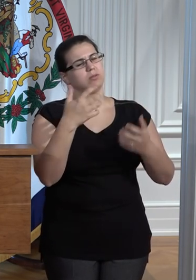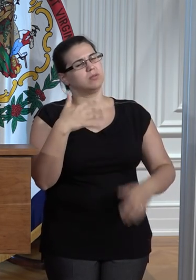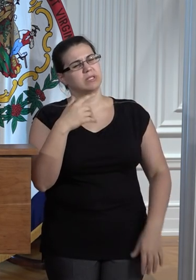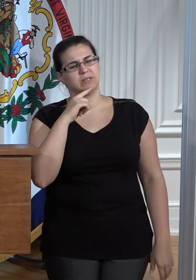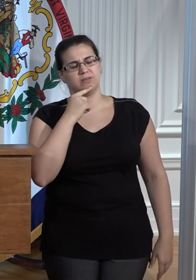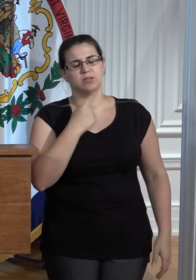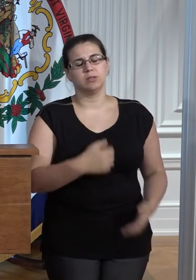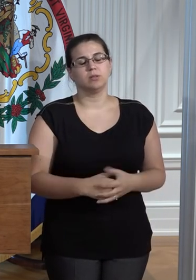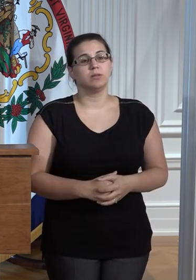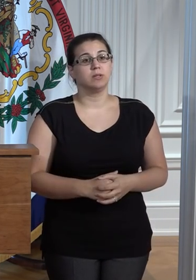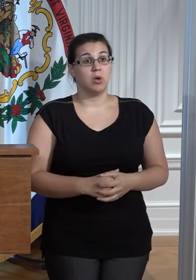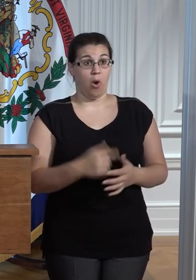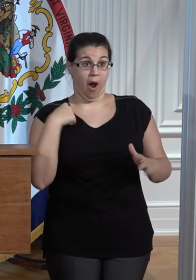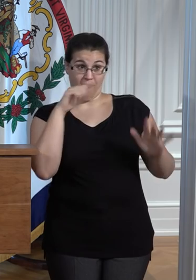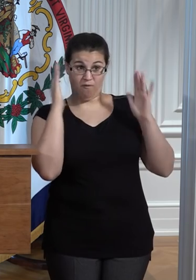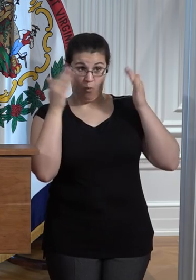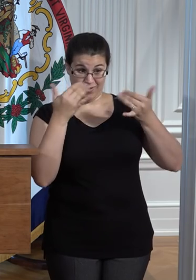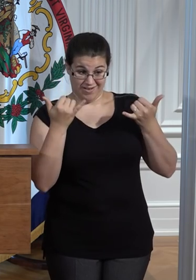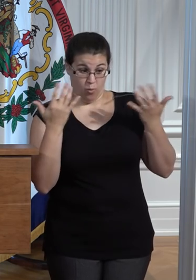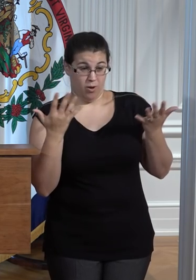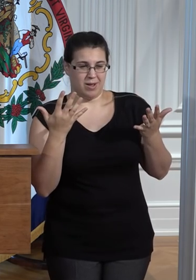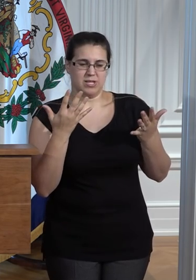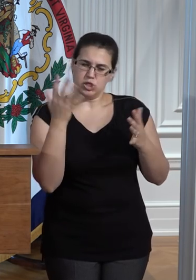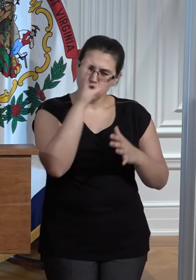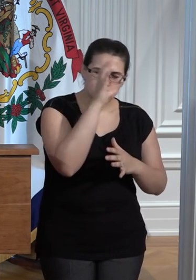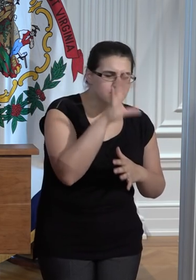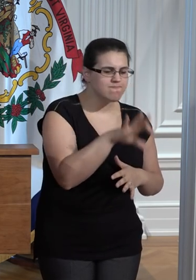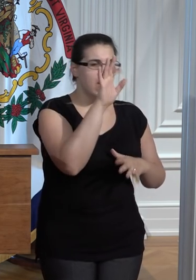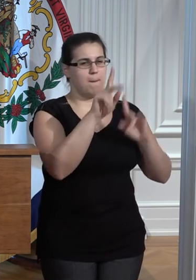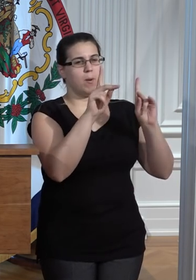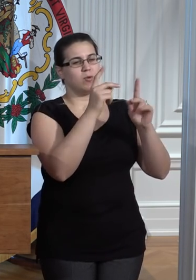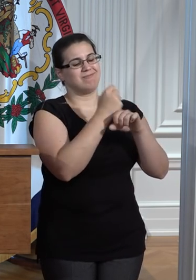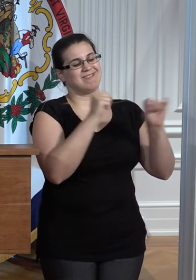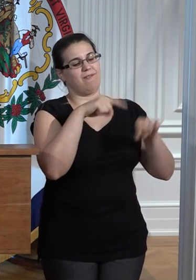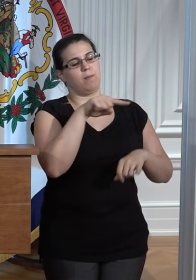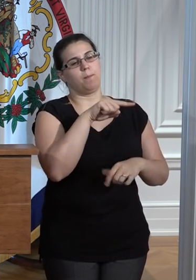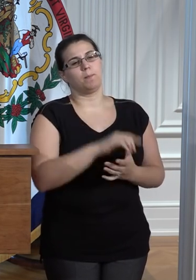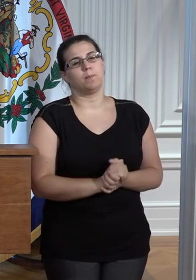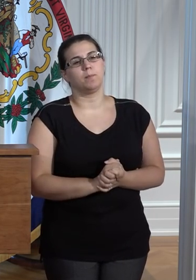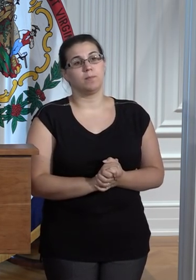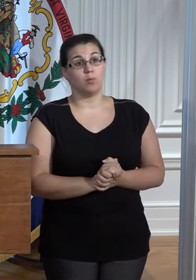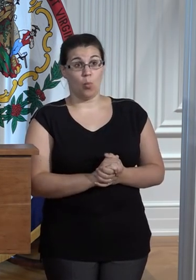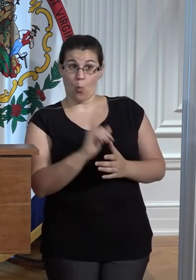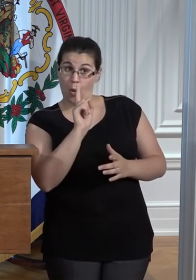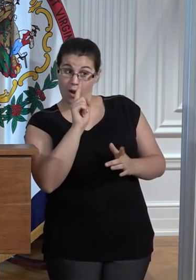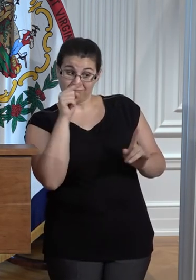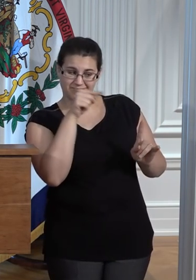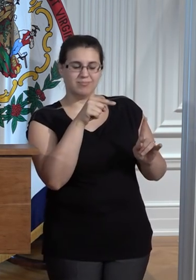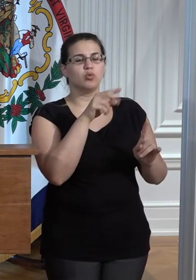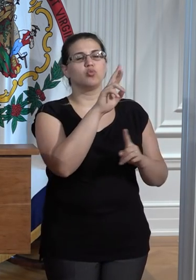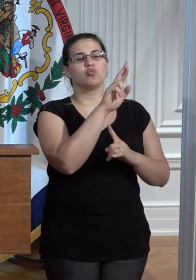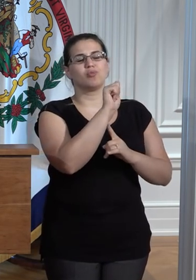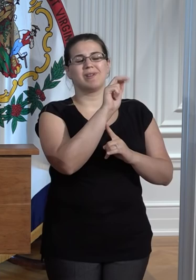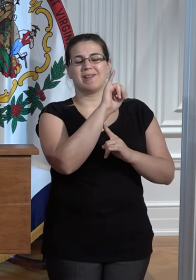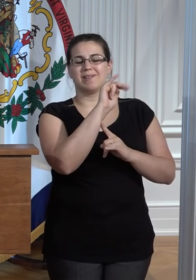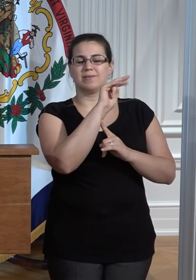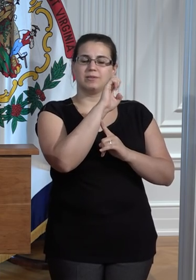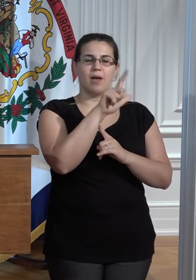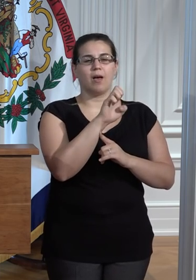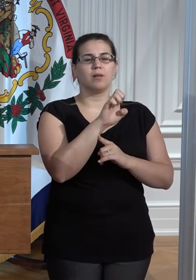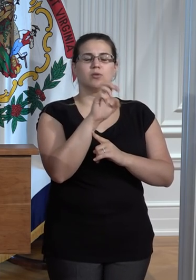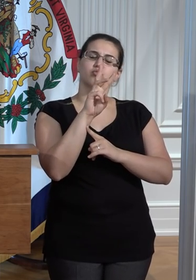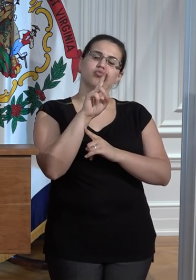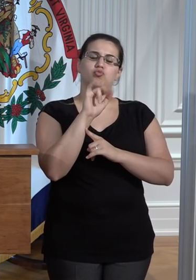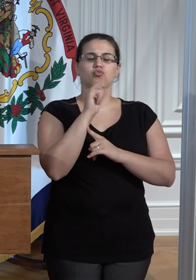remains on search and rescue. Top priorities for those missions are in Raynell, Richwood, White Sulphur